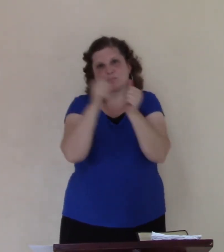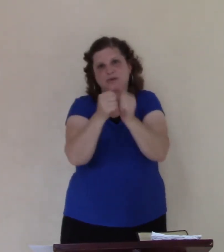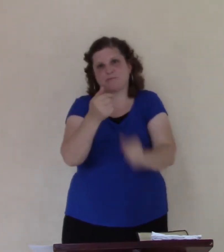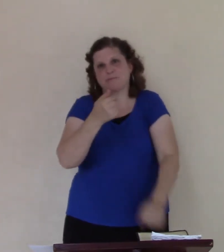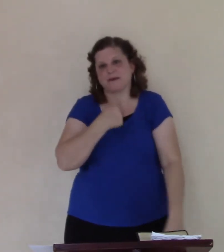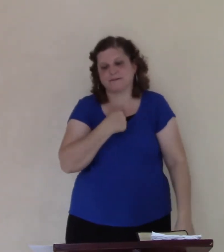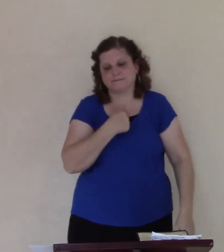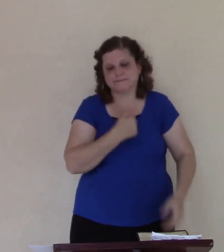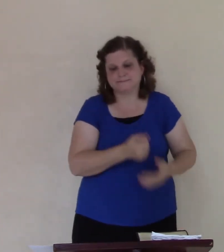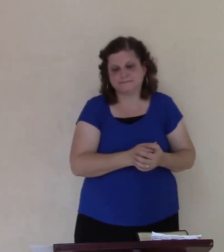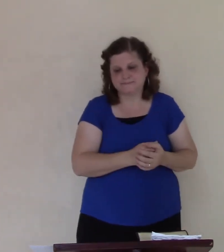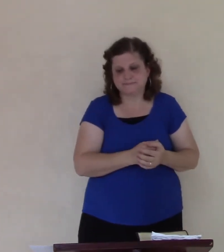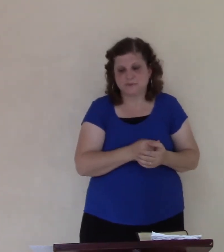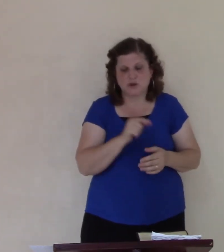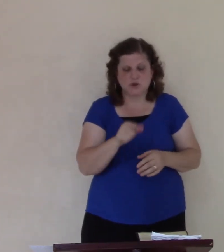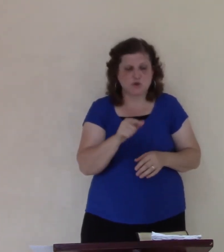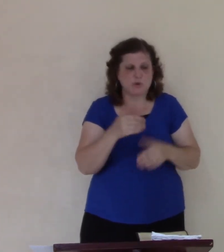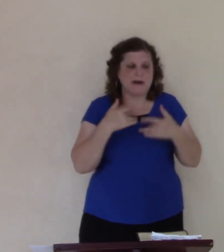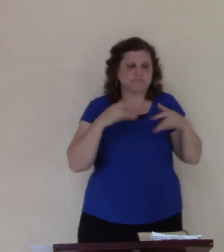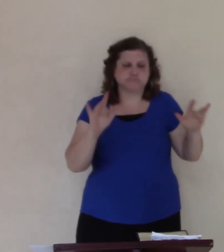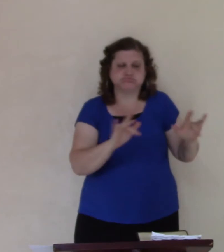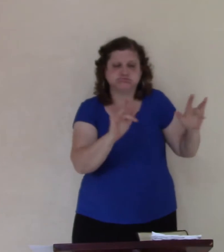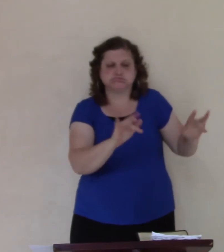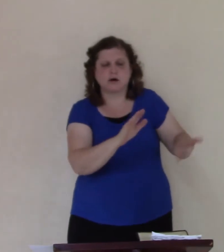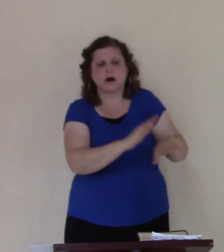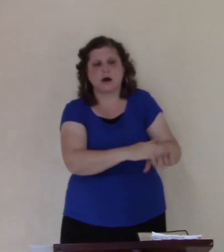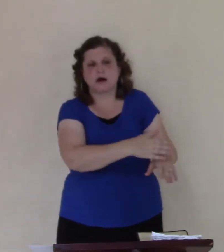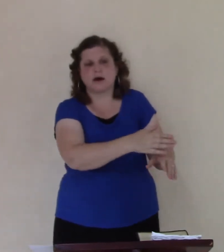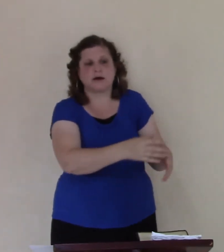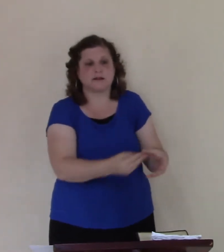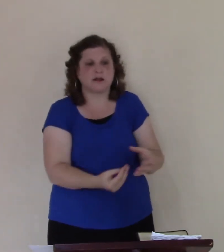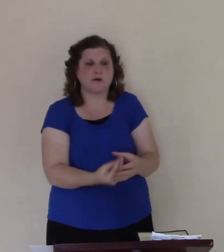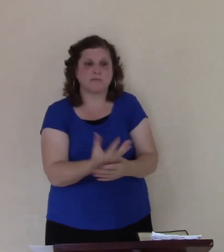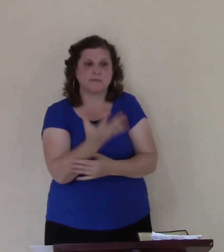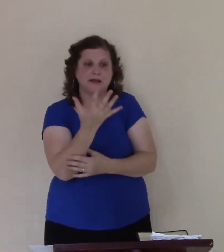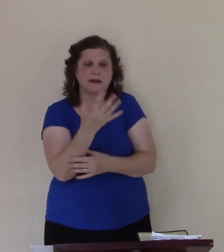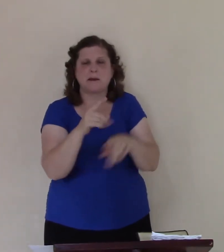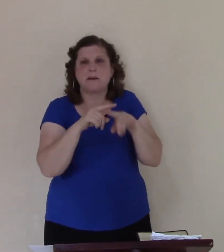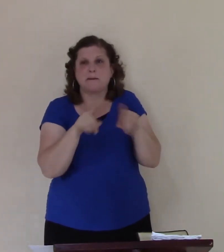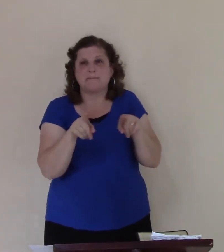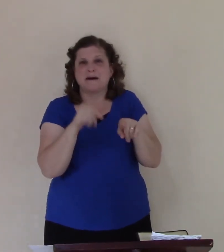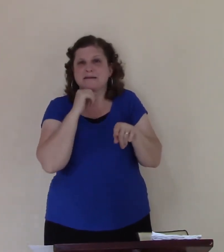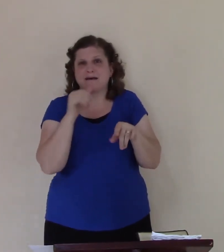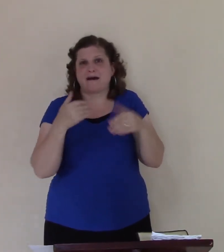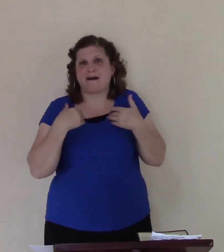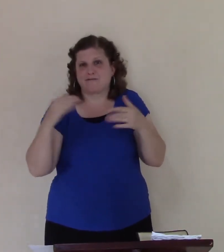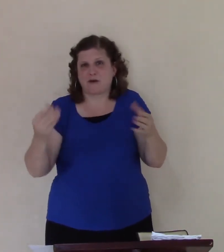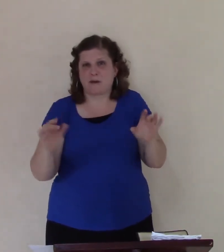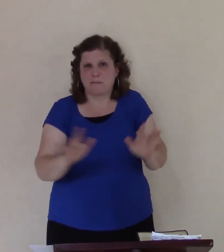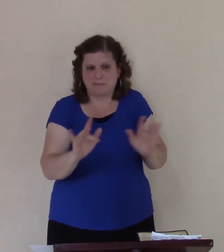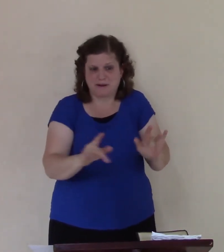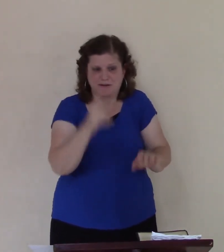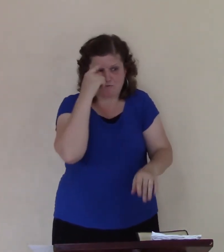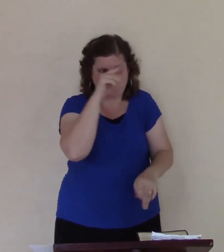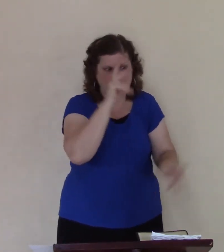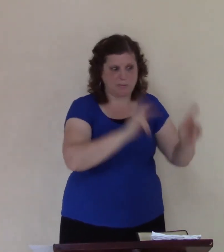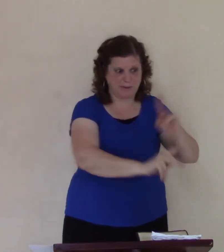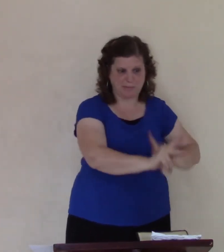You're not picking on this plant, and this Lord. You can't have it, it's You just have pity for yourself.